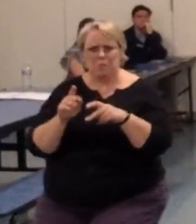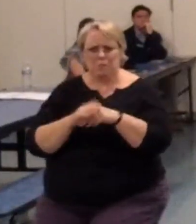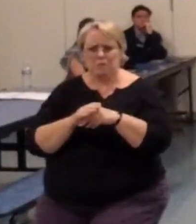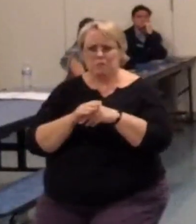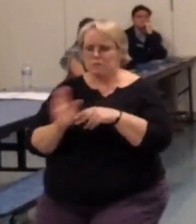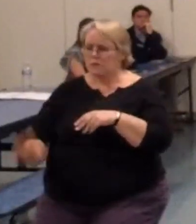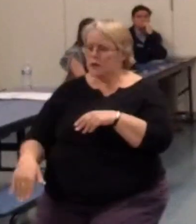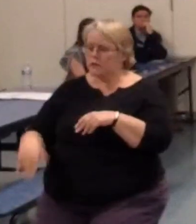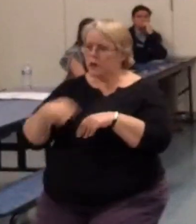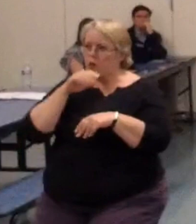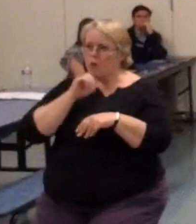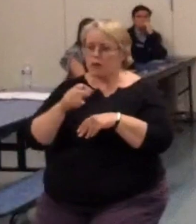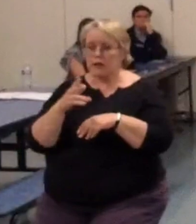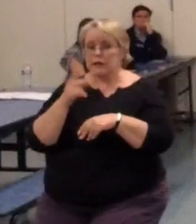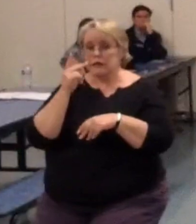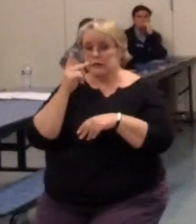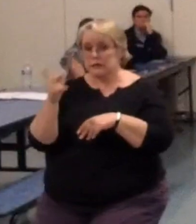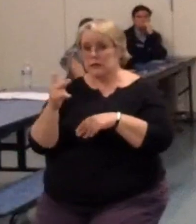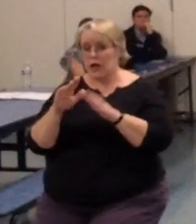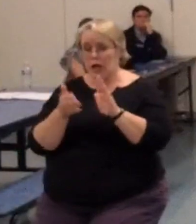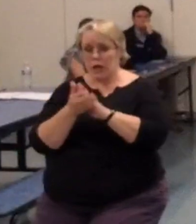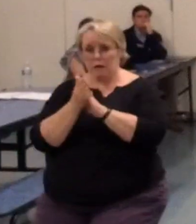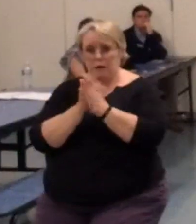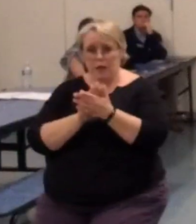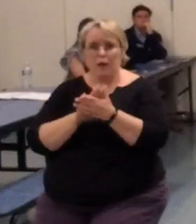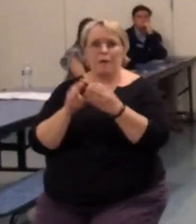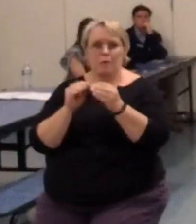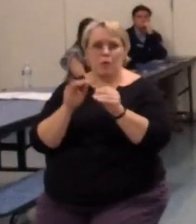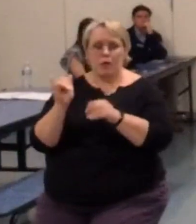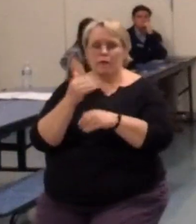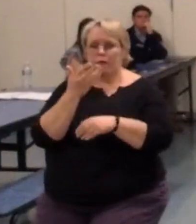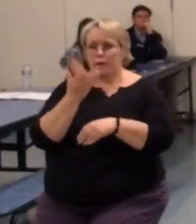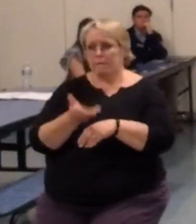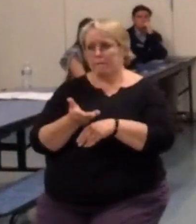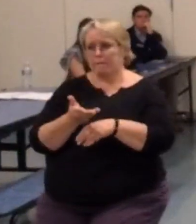As I grew older I seen and seen I was becoming much more like them.